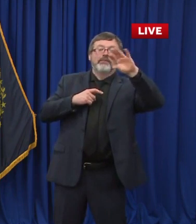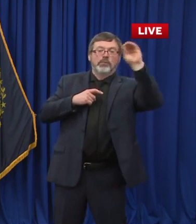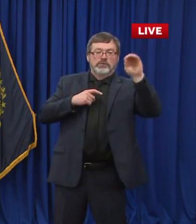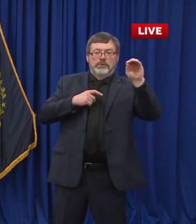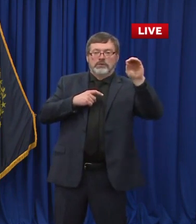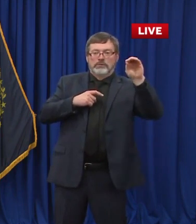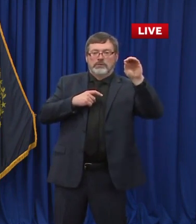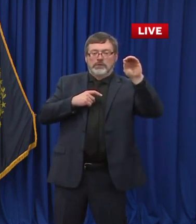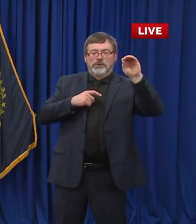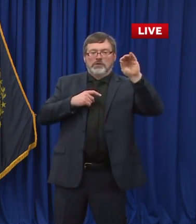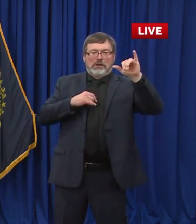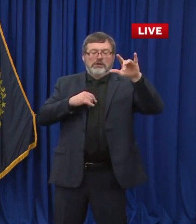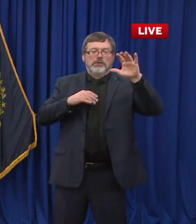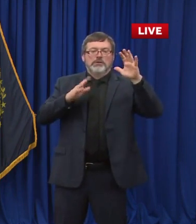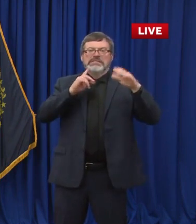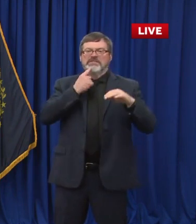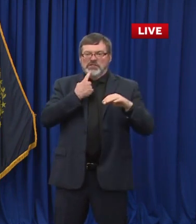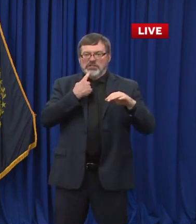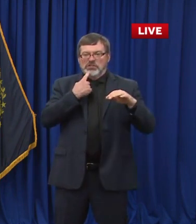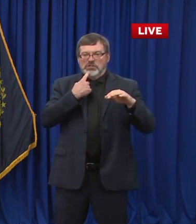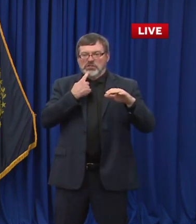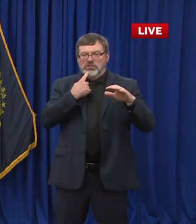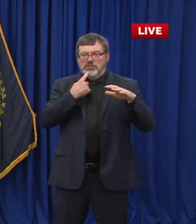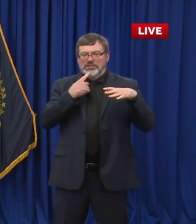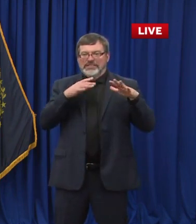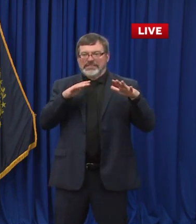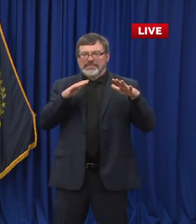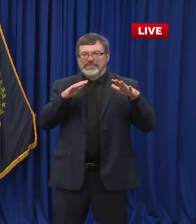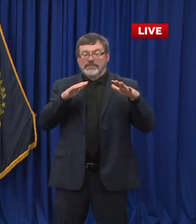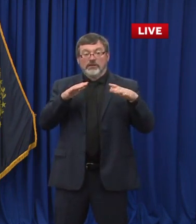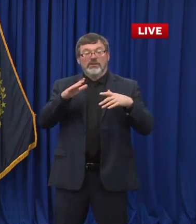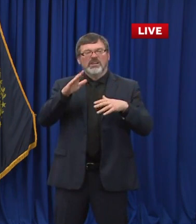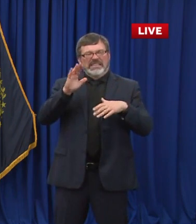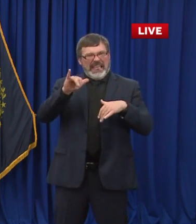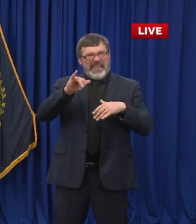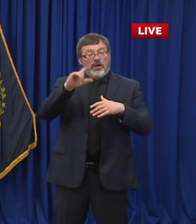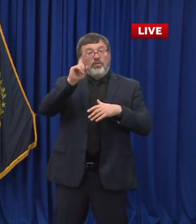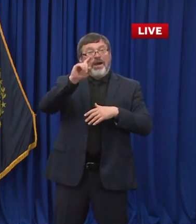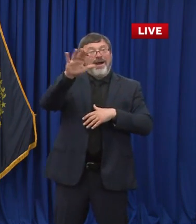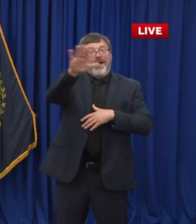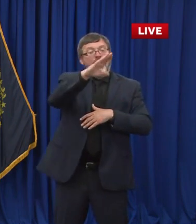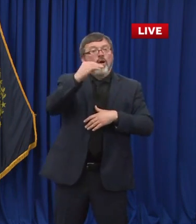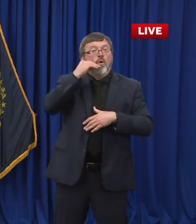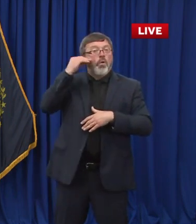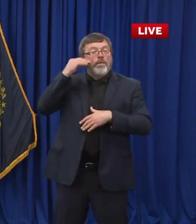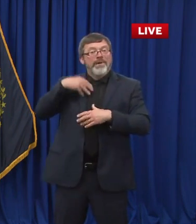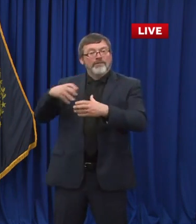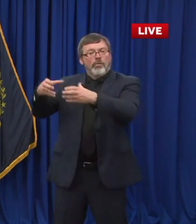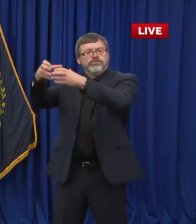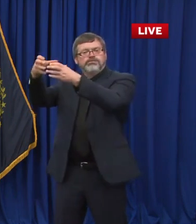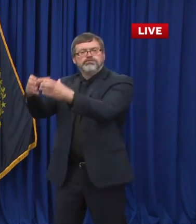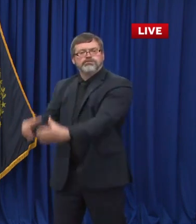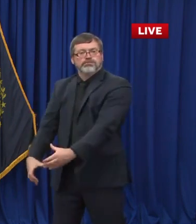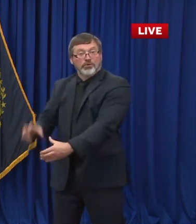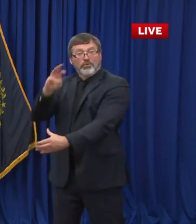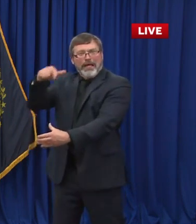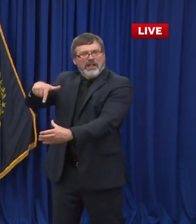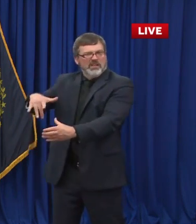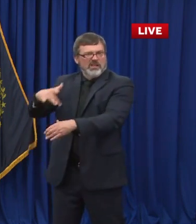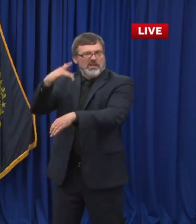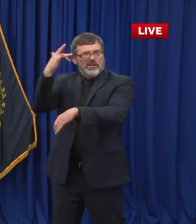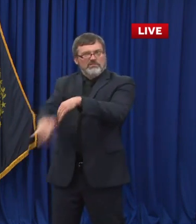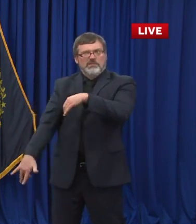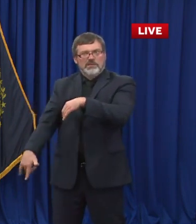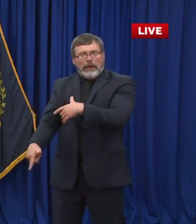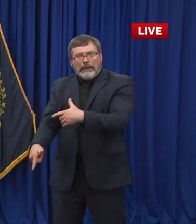citizens that their wells are going dry they're having trouble actually getting water from their their traditional water sources. So in response